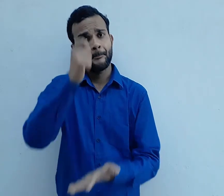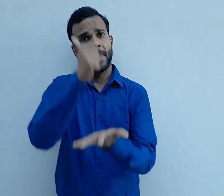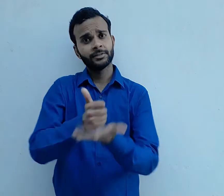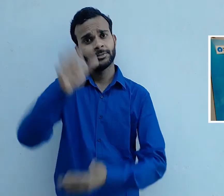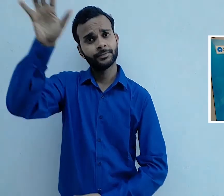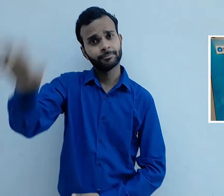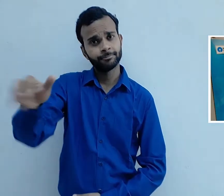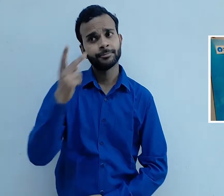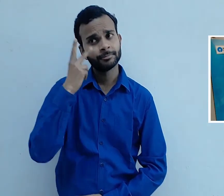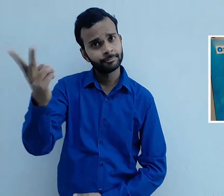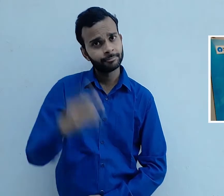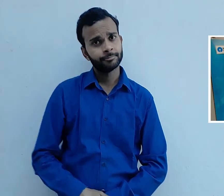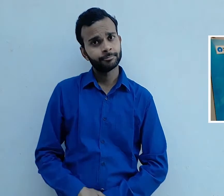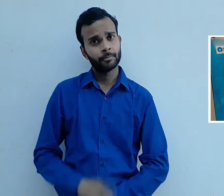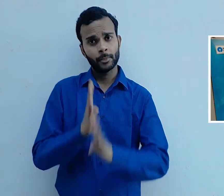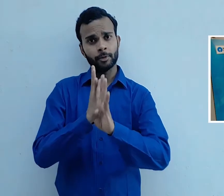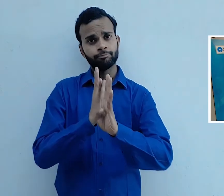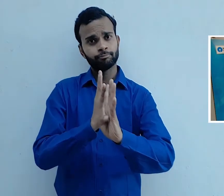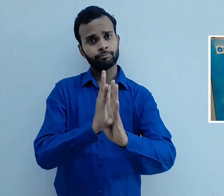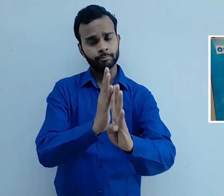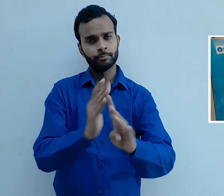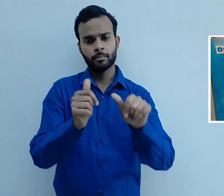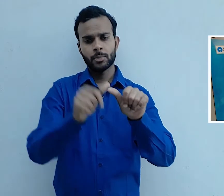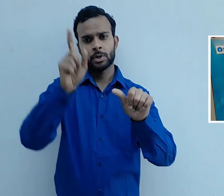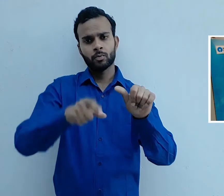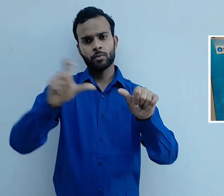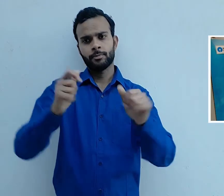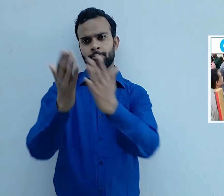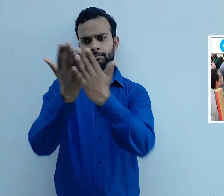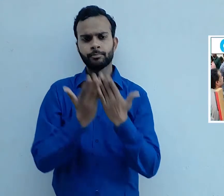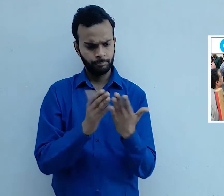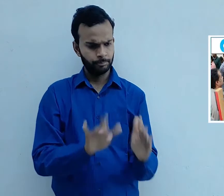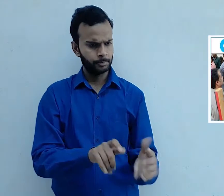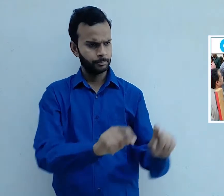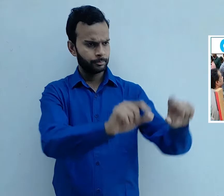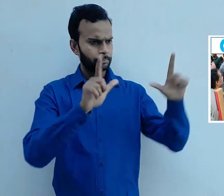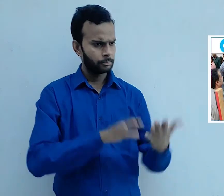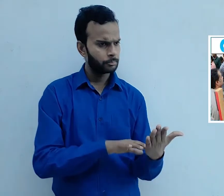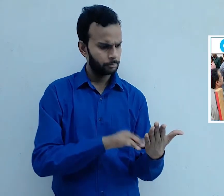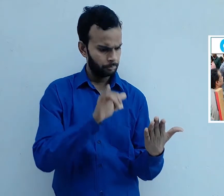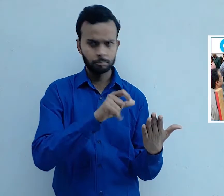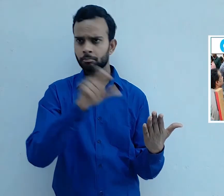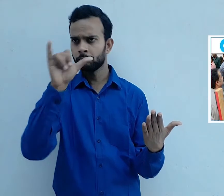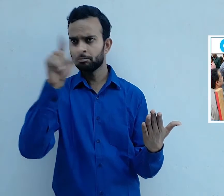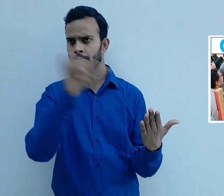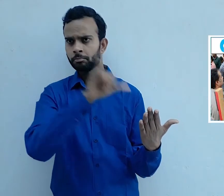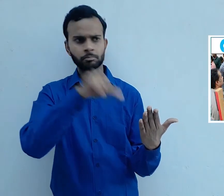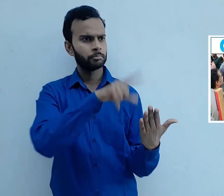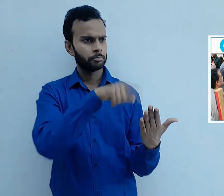In banks, computers are used to keep details of customer's bank account. It is also used